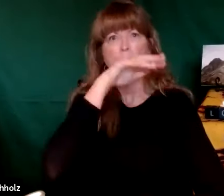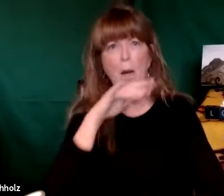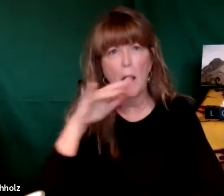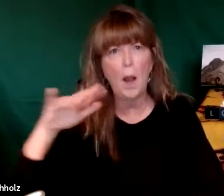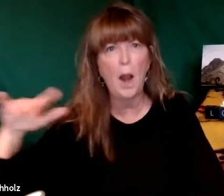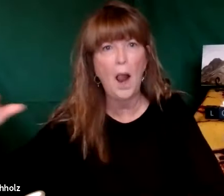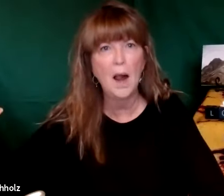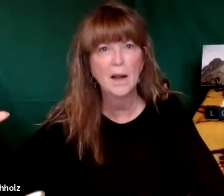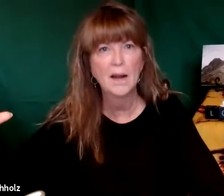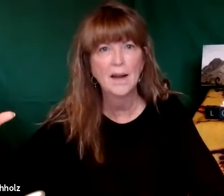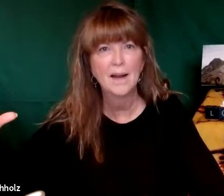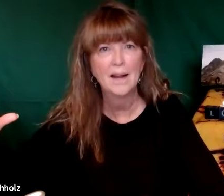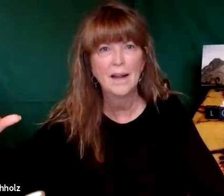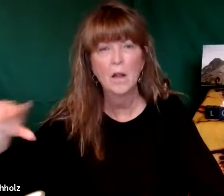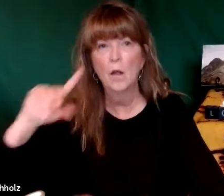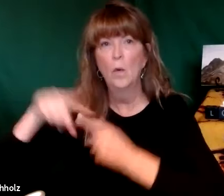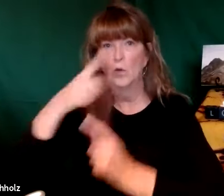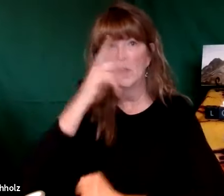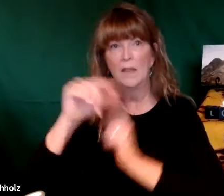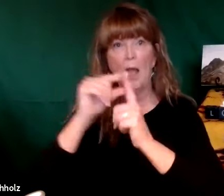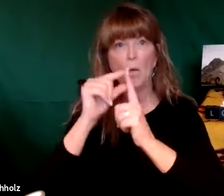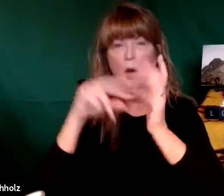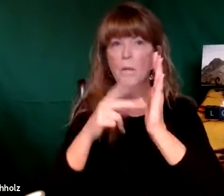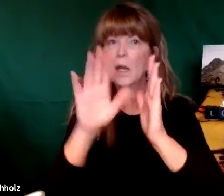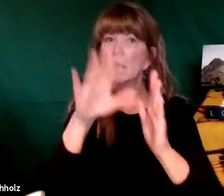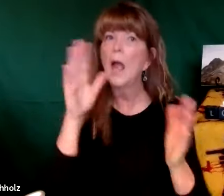we know that HINE means look and pay attention to what comes next